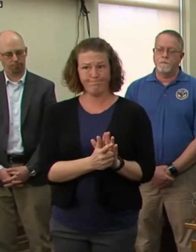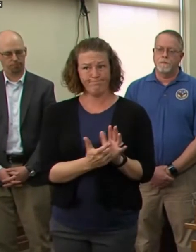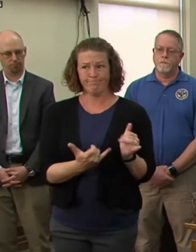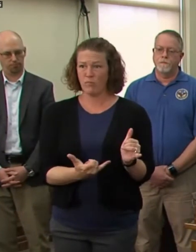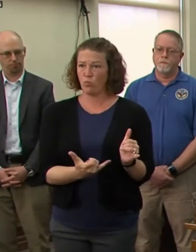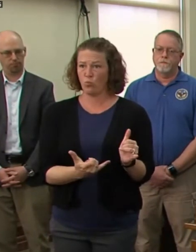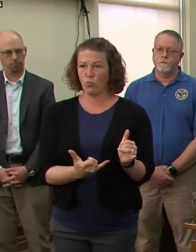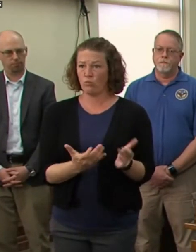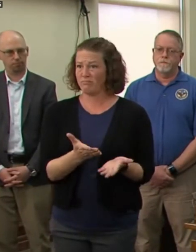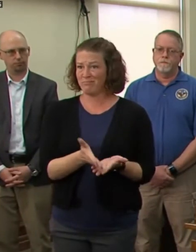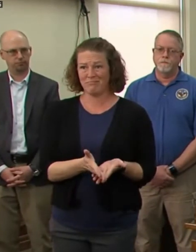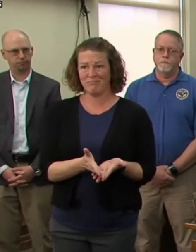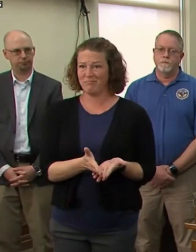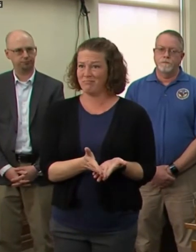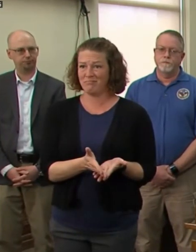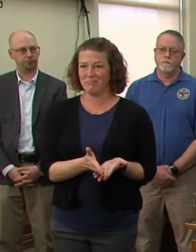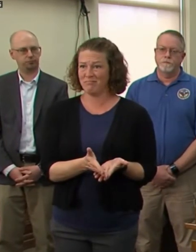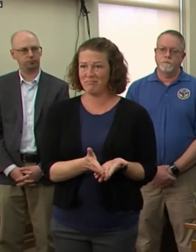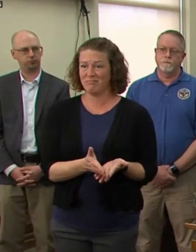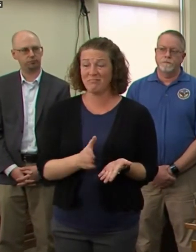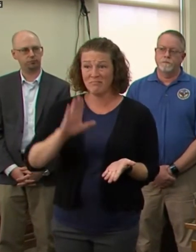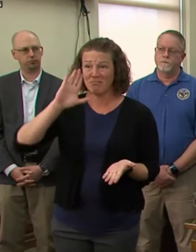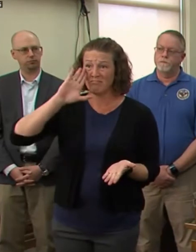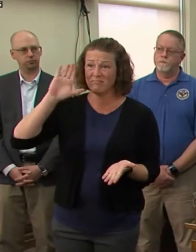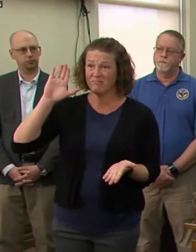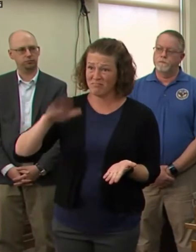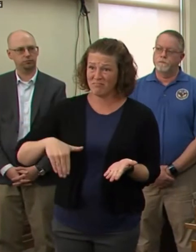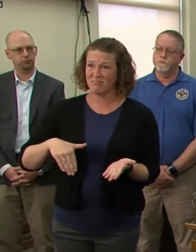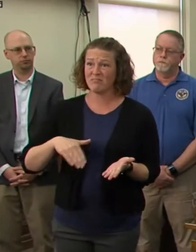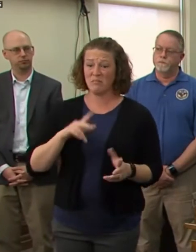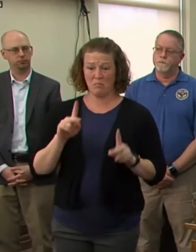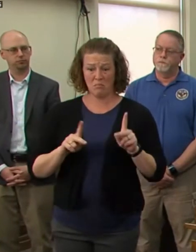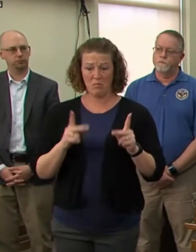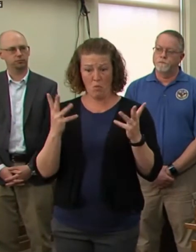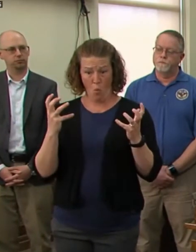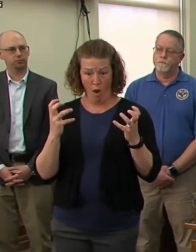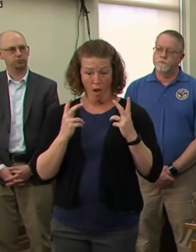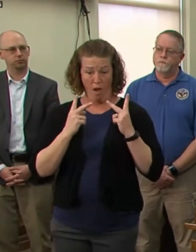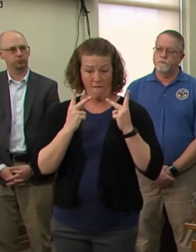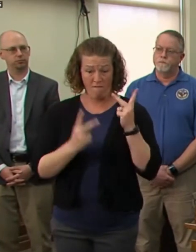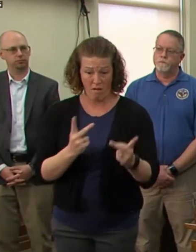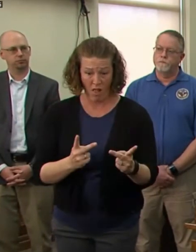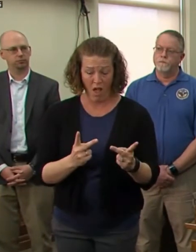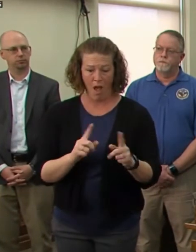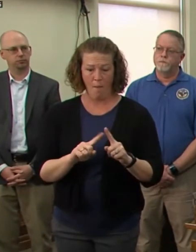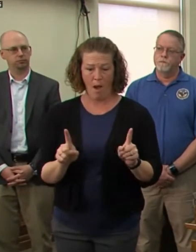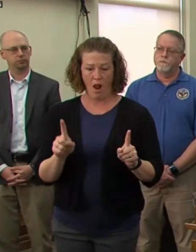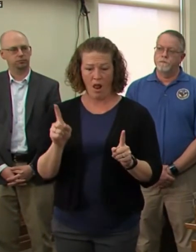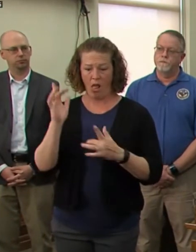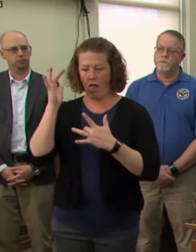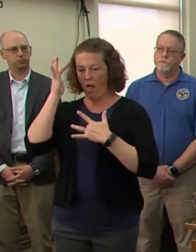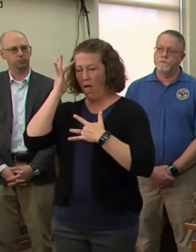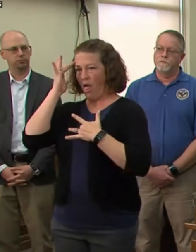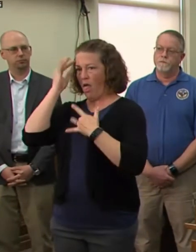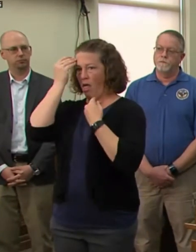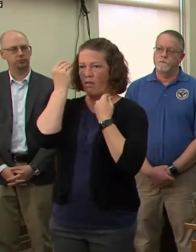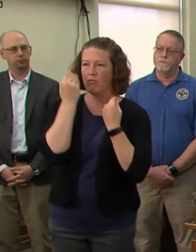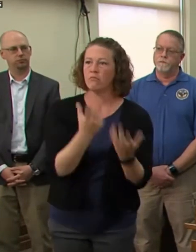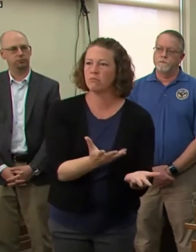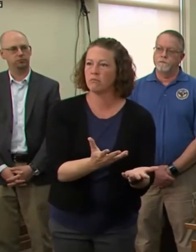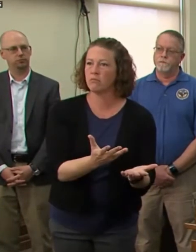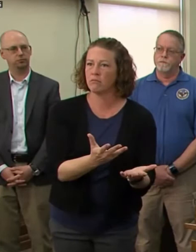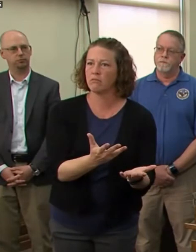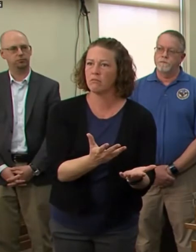wanting to see loved ones are also transmitting this virus, bringing it into the nursing home, again